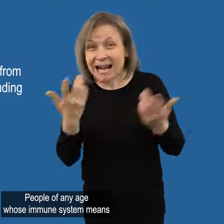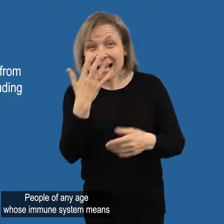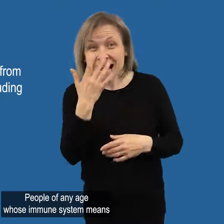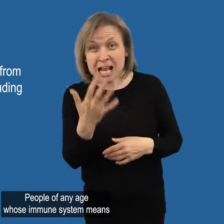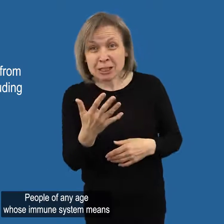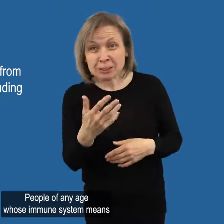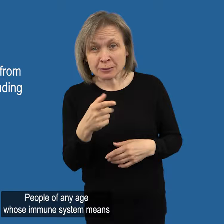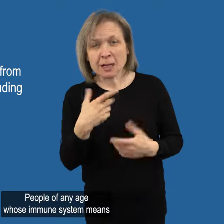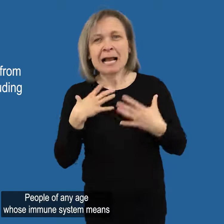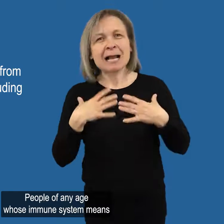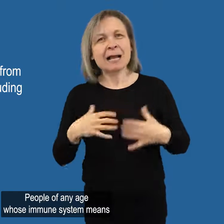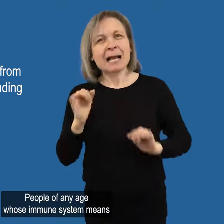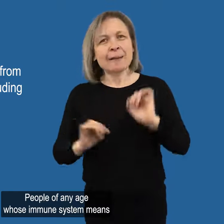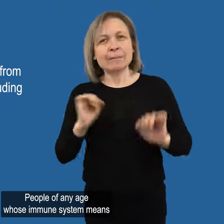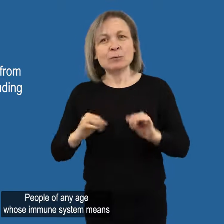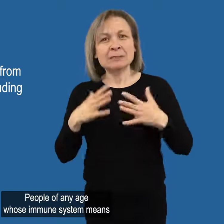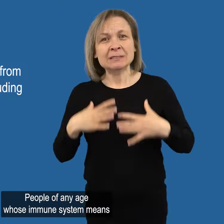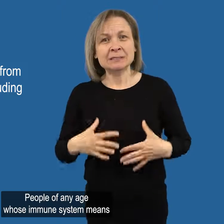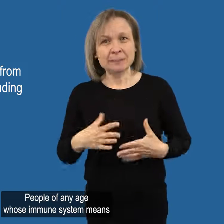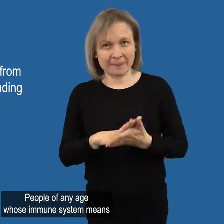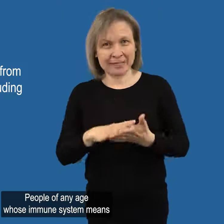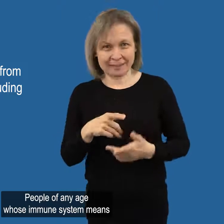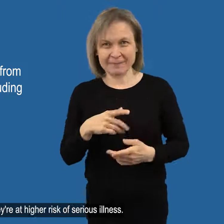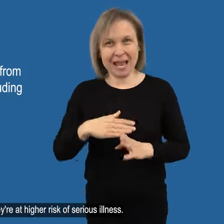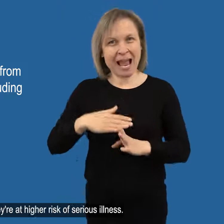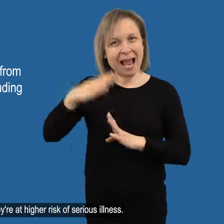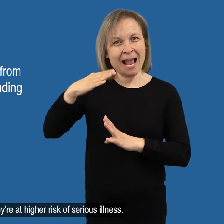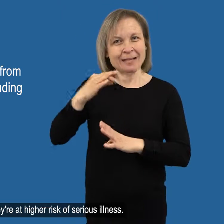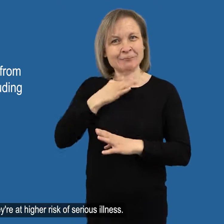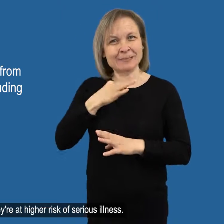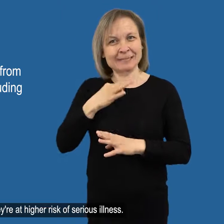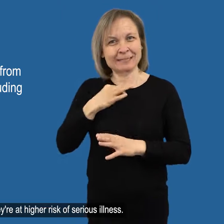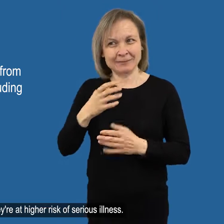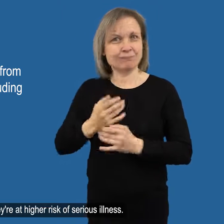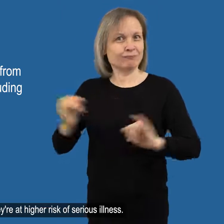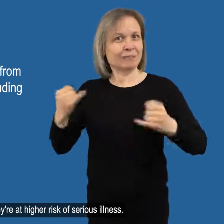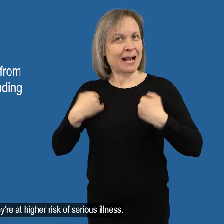People of any age whose immune system means they're at higher risk of serious illness